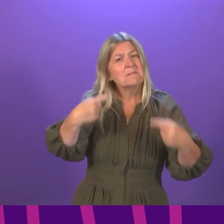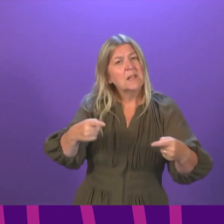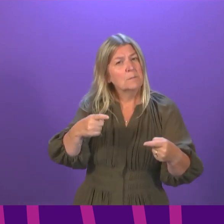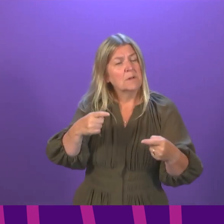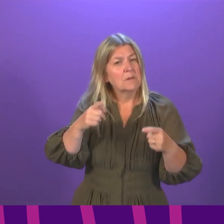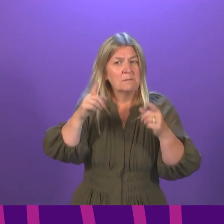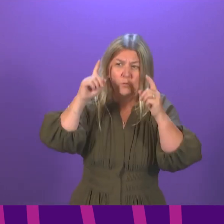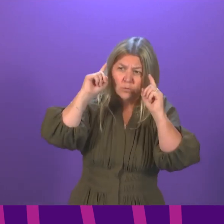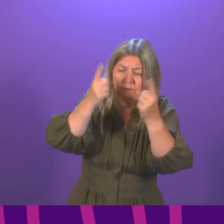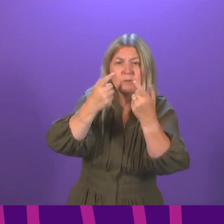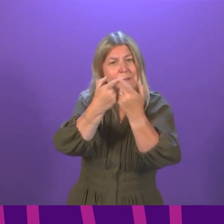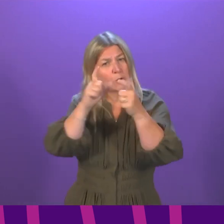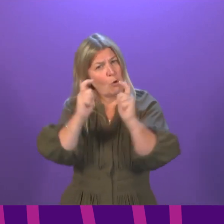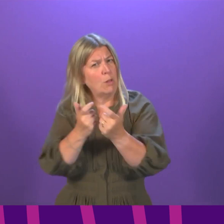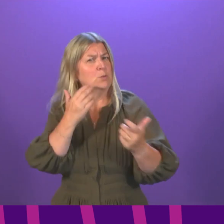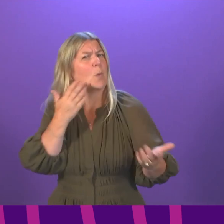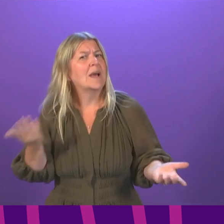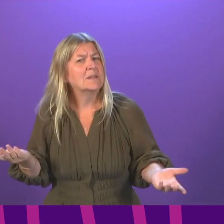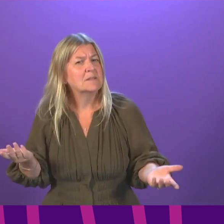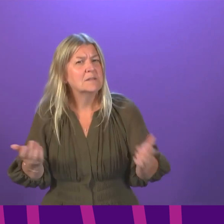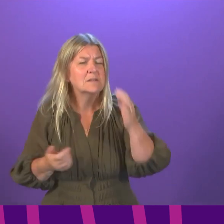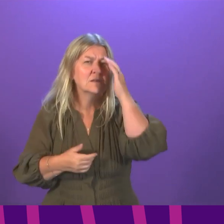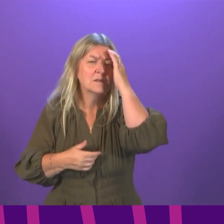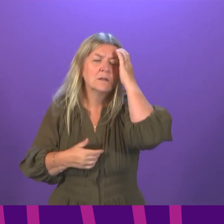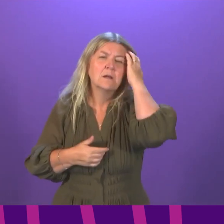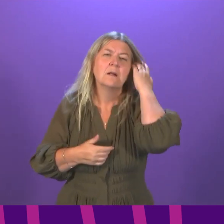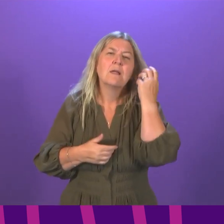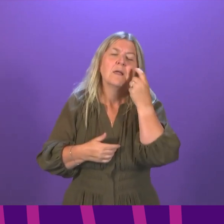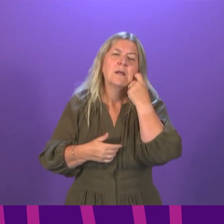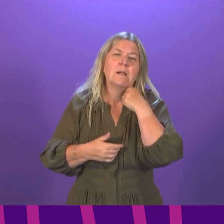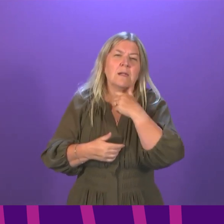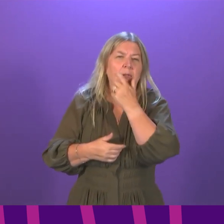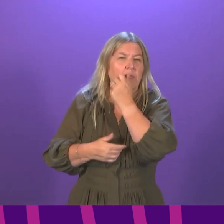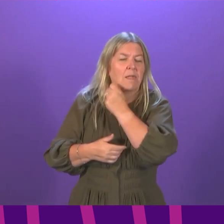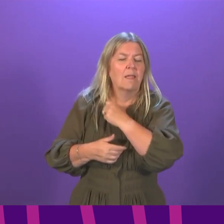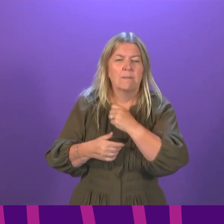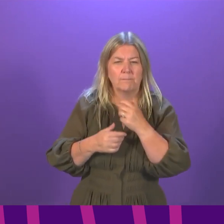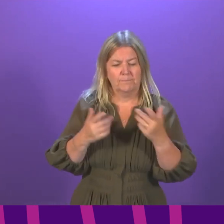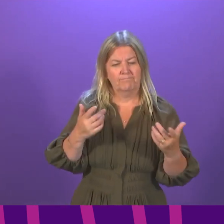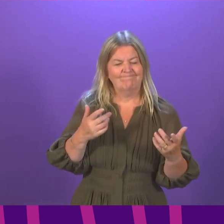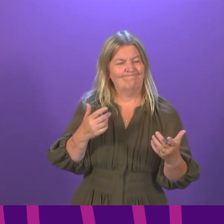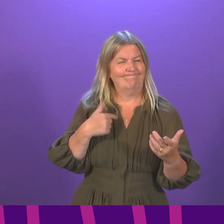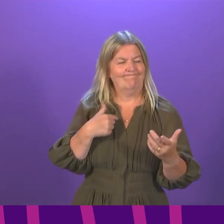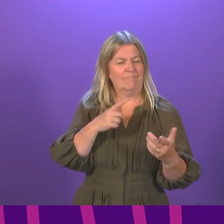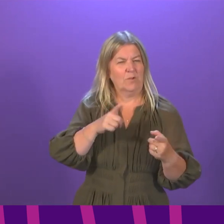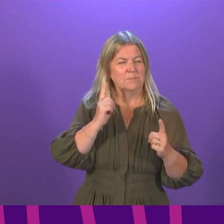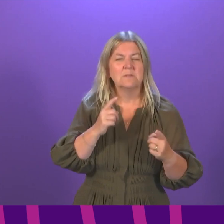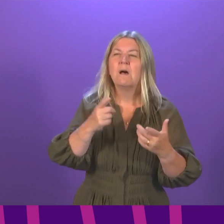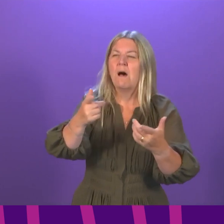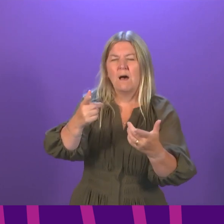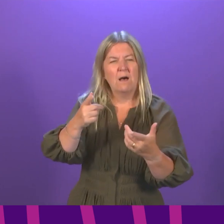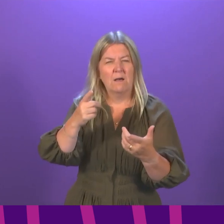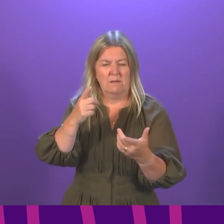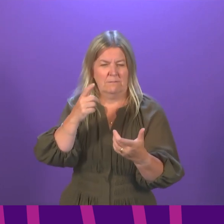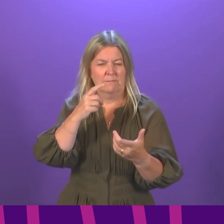First Minister. As I said in my opening statement, there has been guidance published for